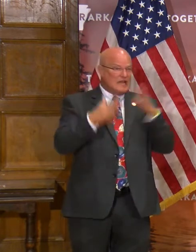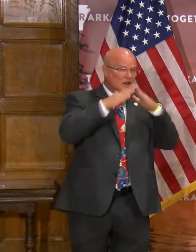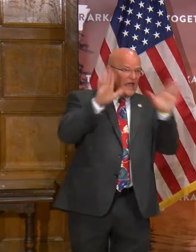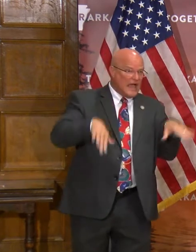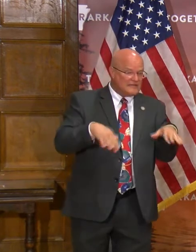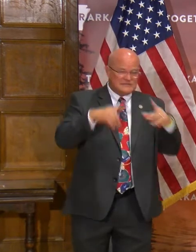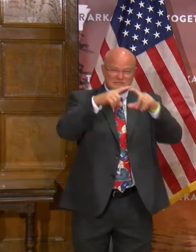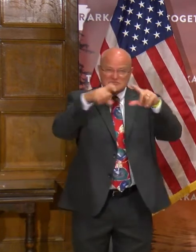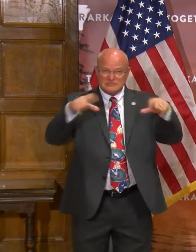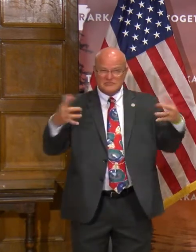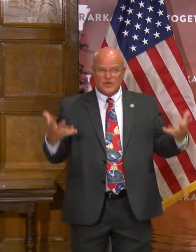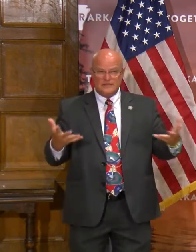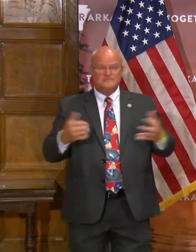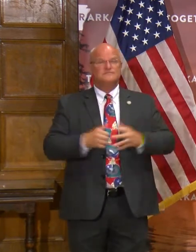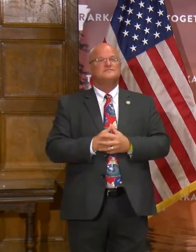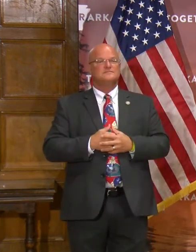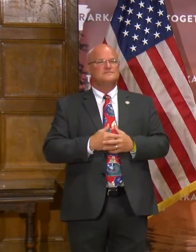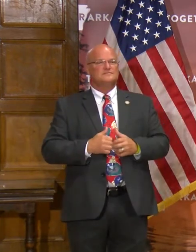anything of that matter?